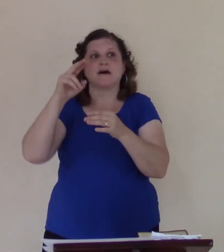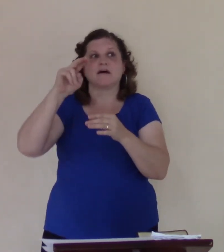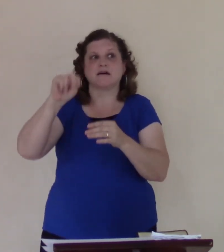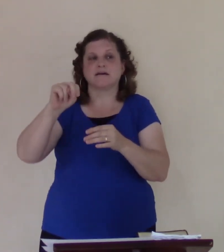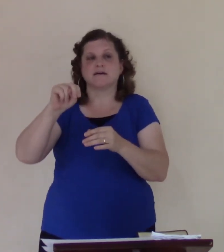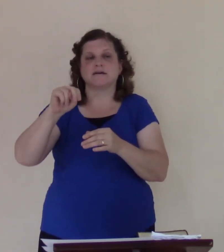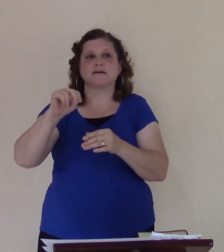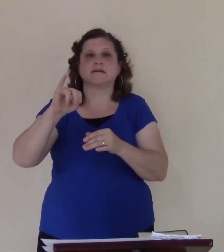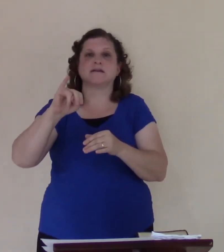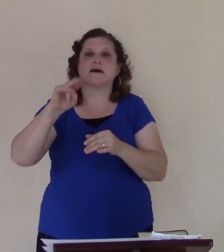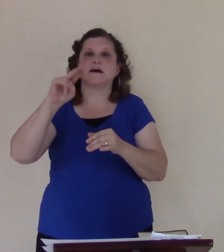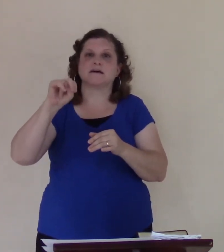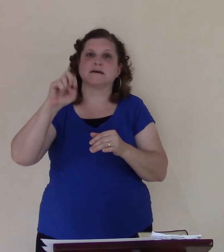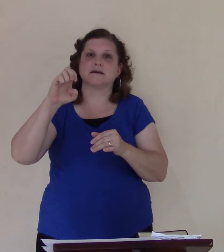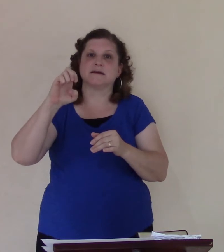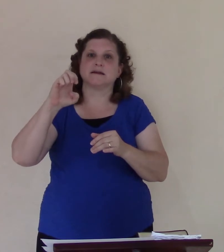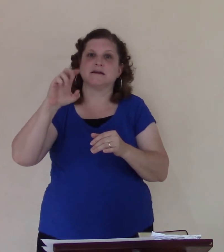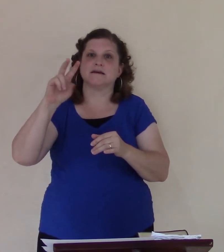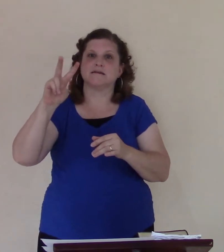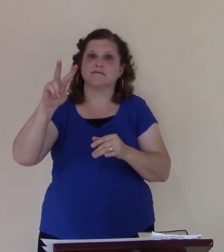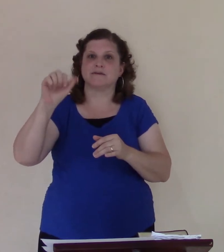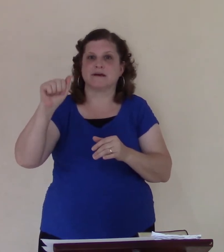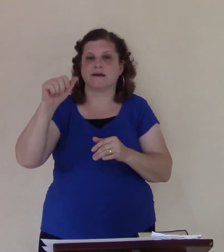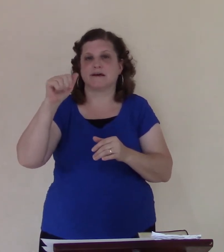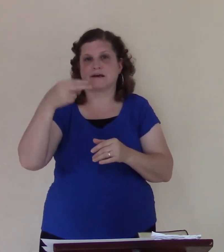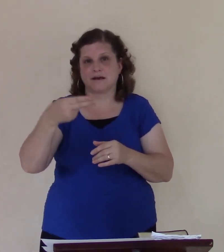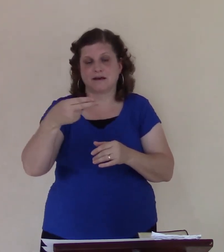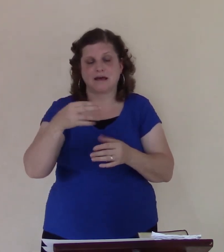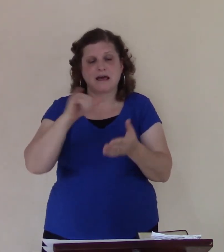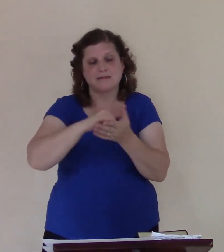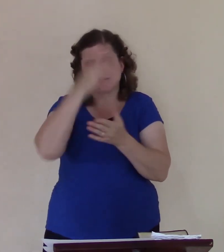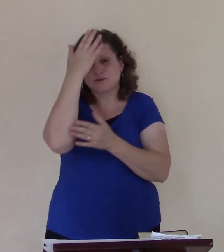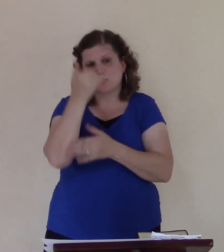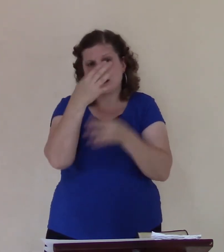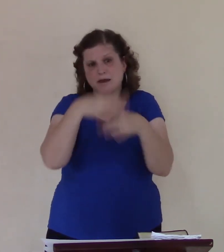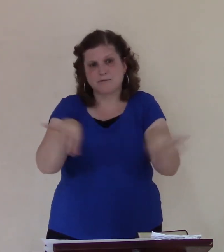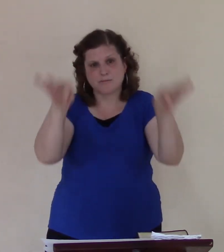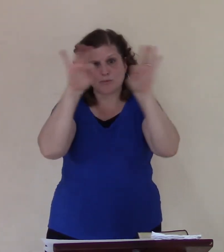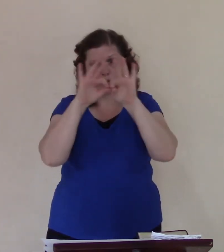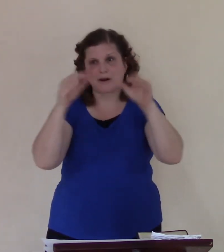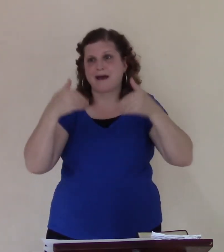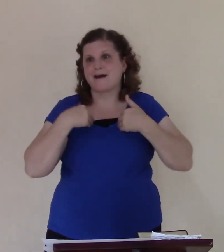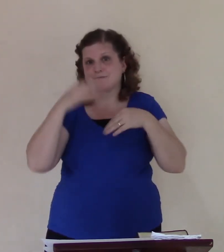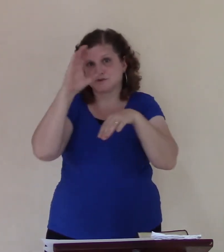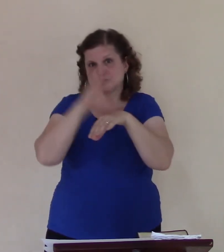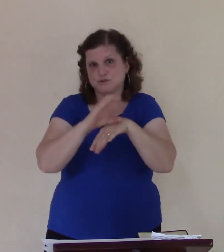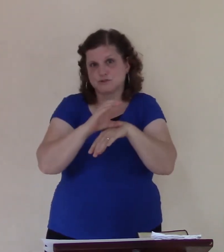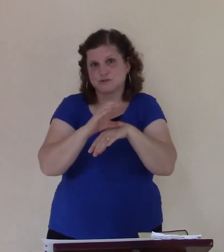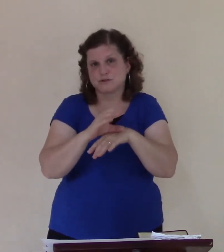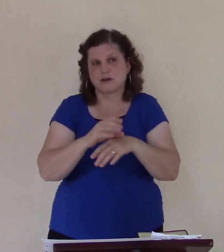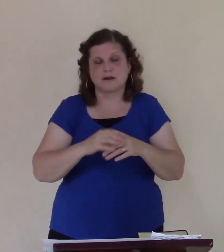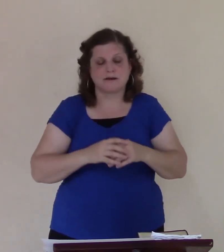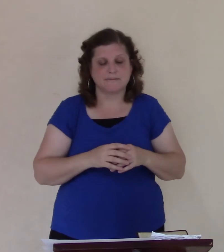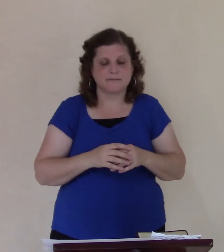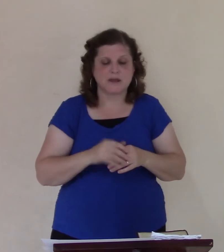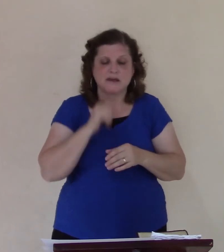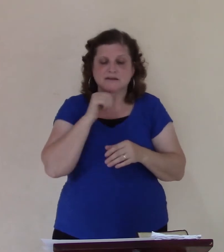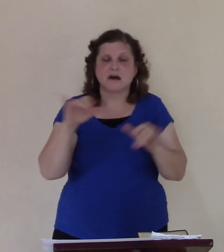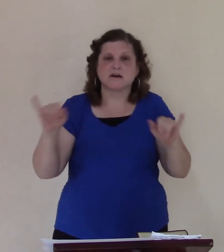That's why it's important to have churches. That's why it's important to fulfill the Great Commission. Not just to leave people with Christ and drop them,